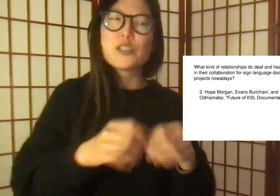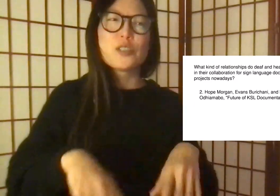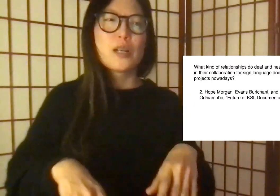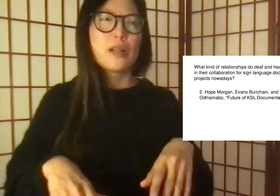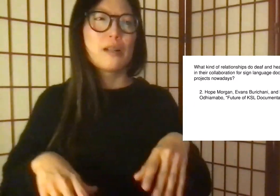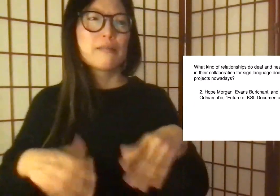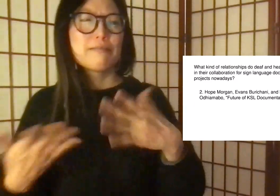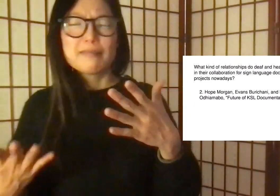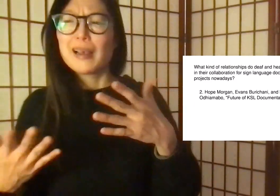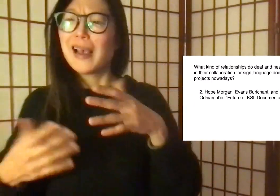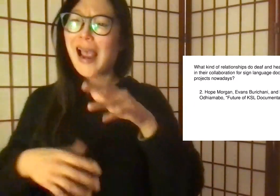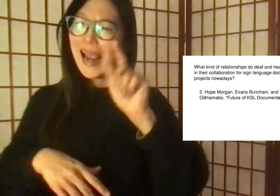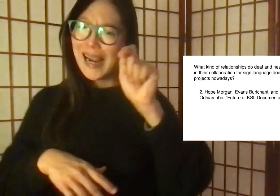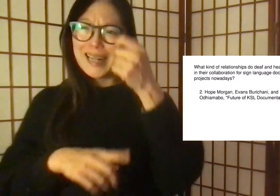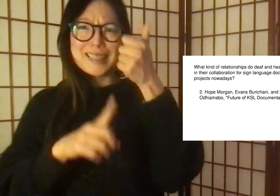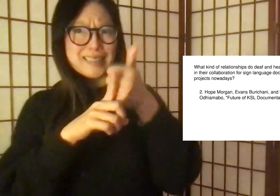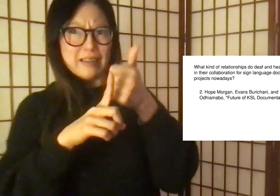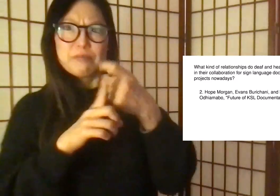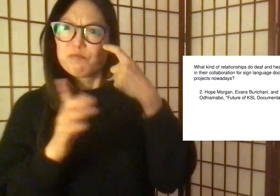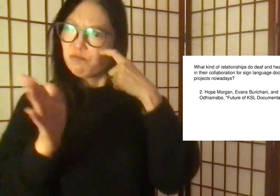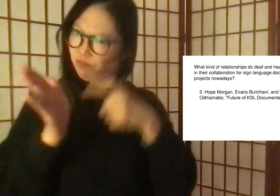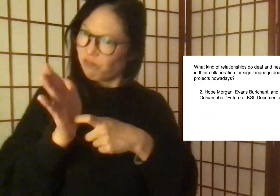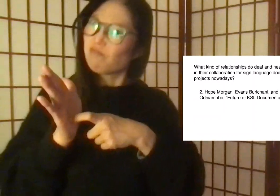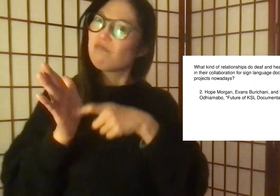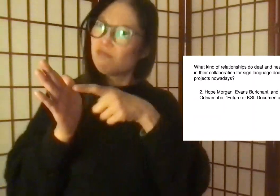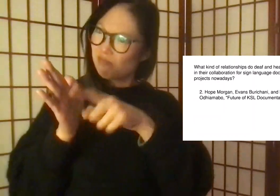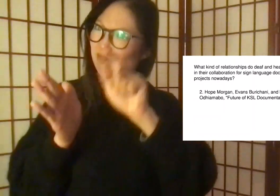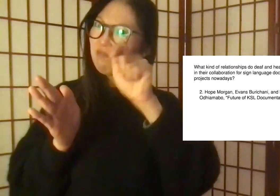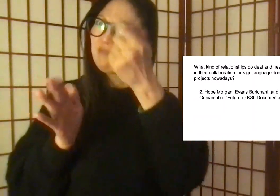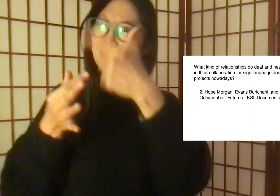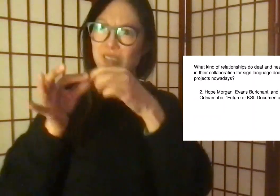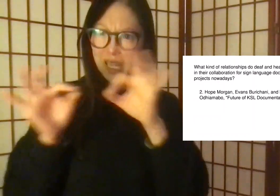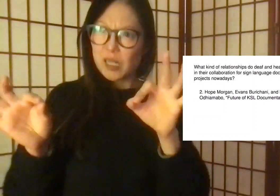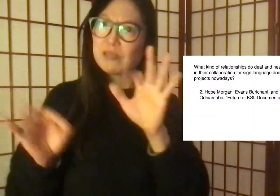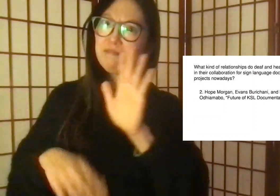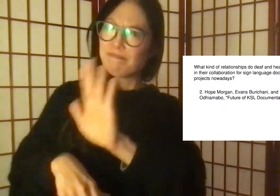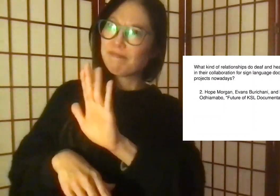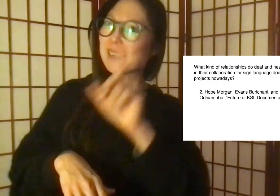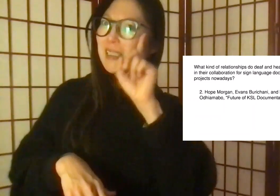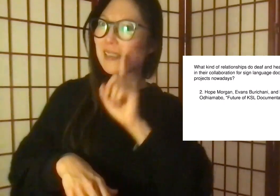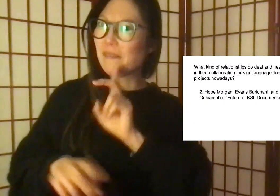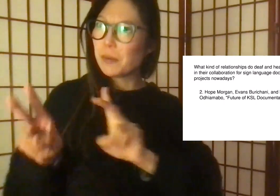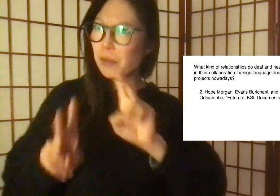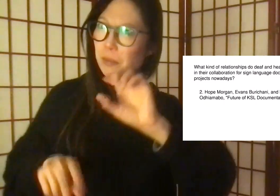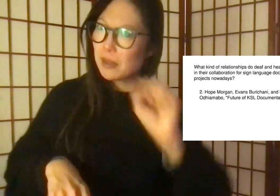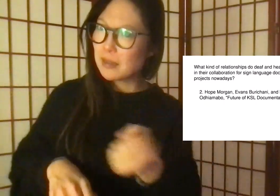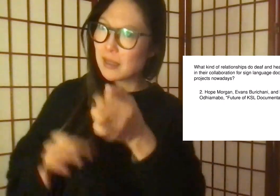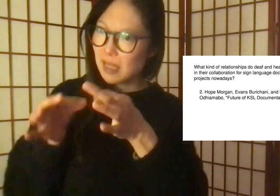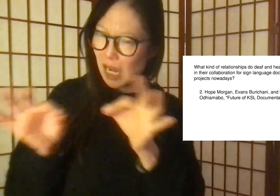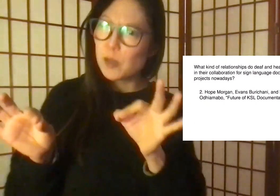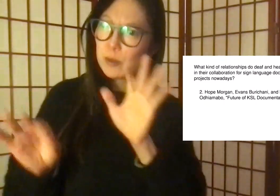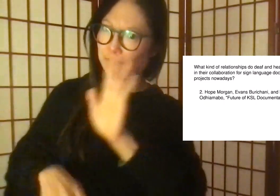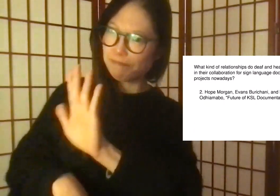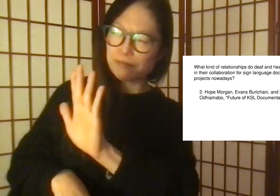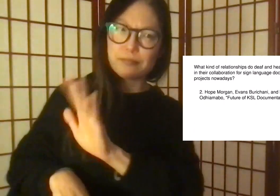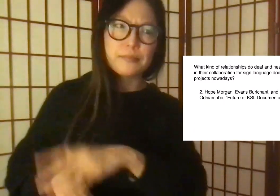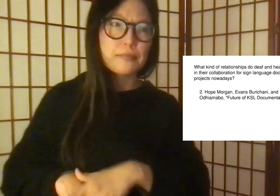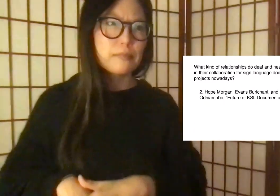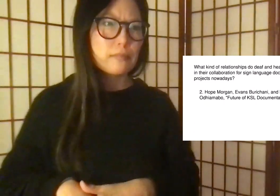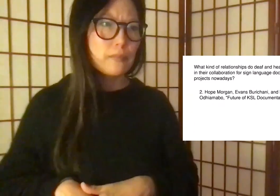people in deaf schools and associations, and even has a national recognition as